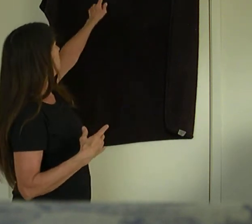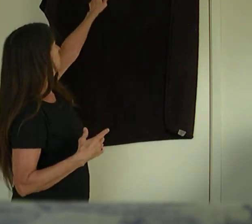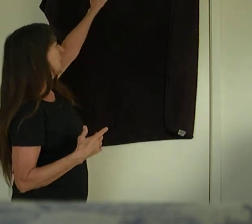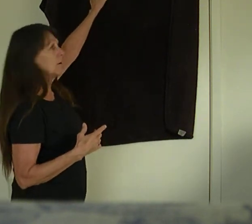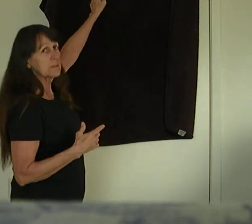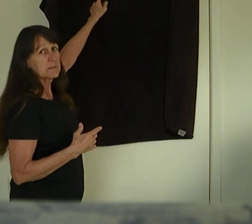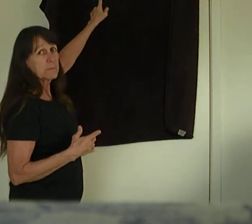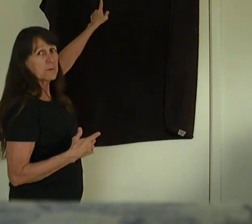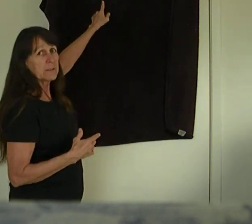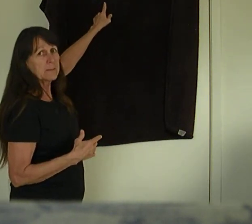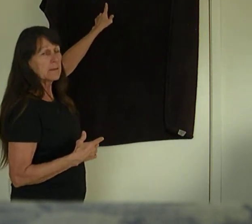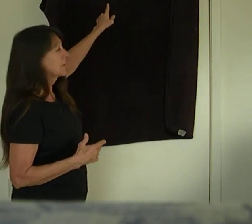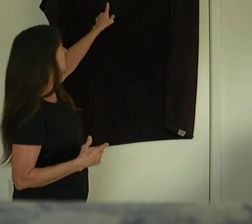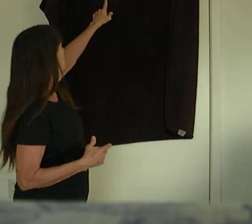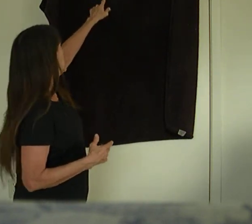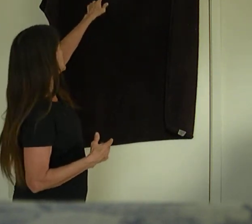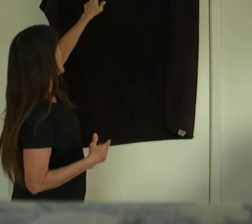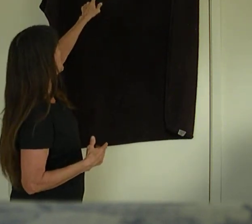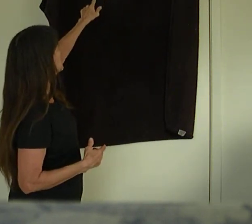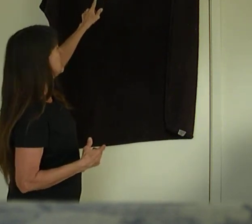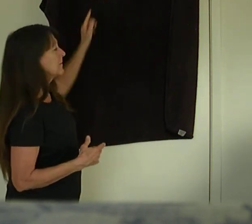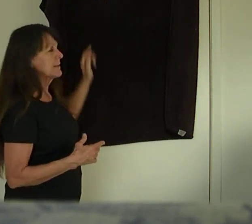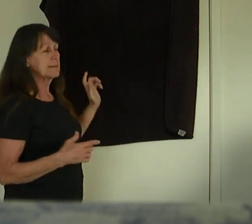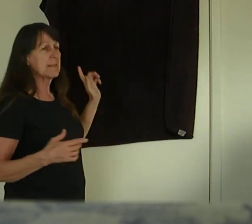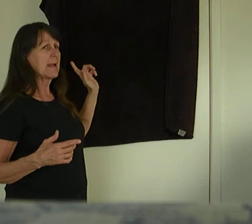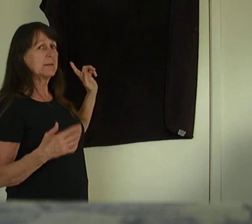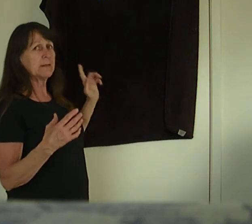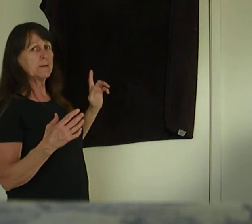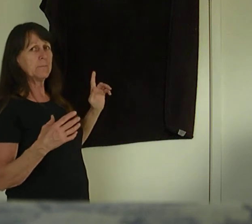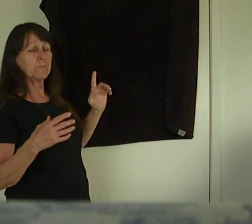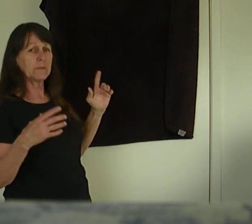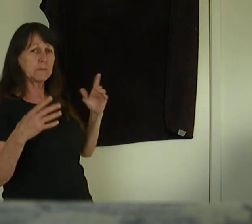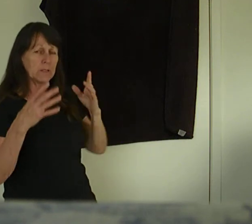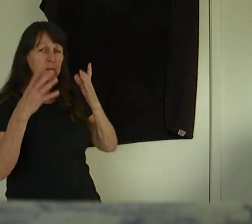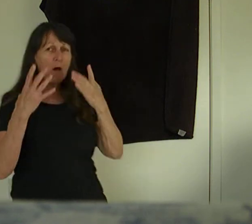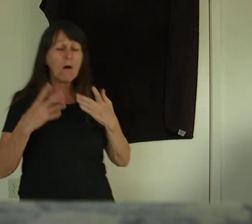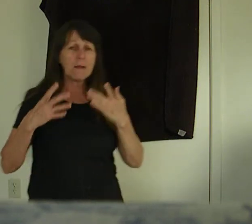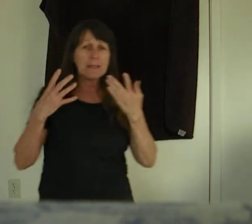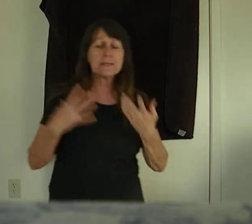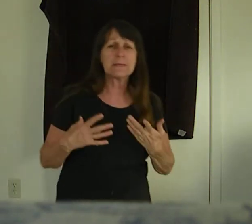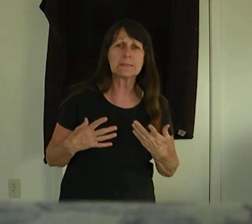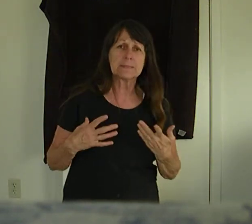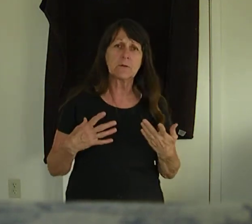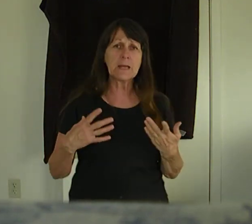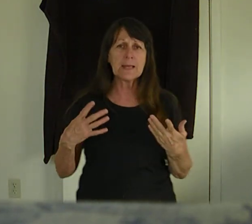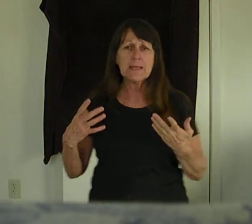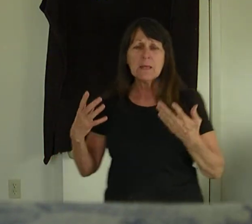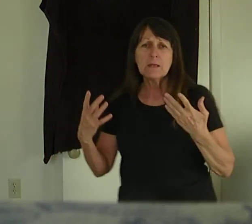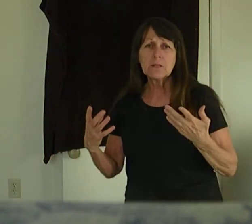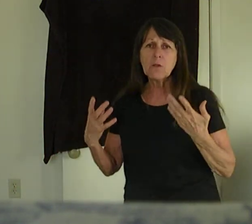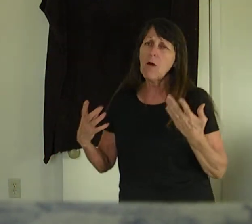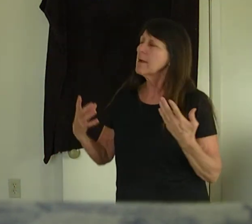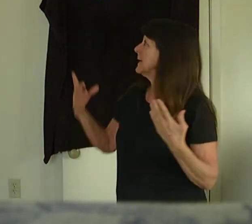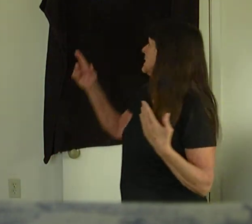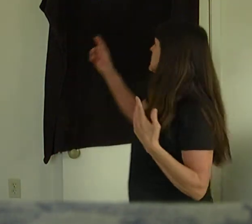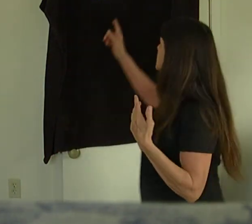the Holy Spirit. The Holy Spirit is like the law in us. The law in us